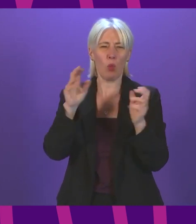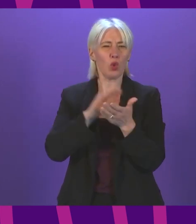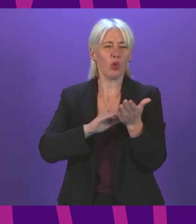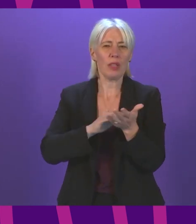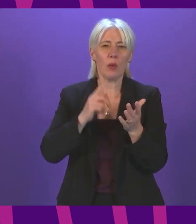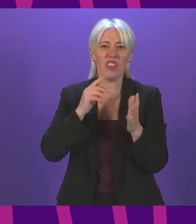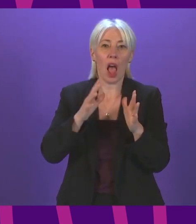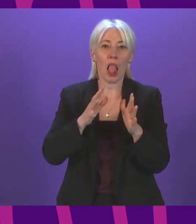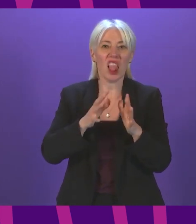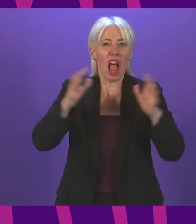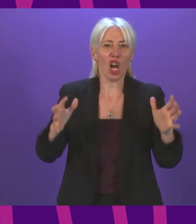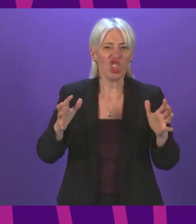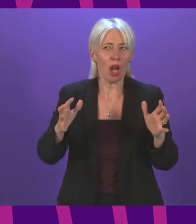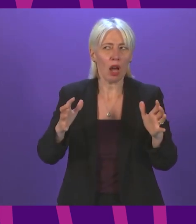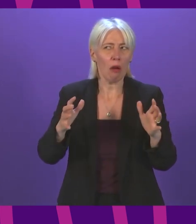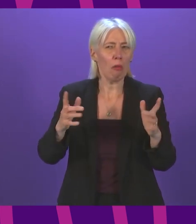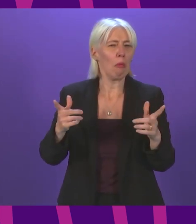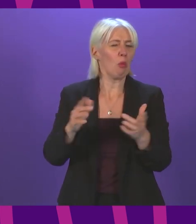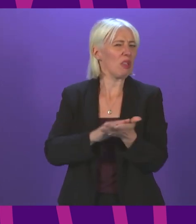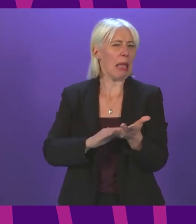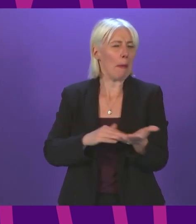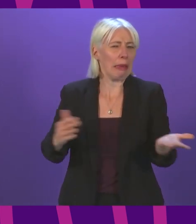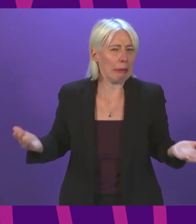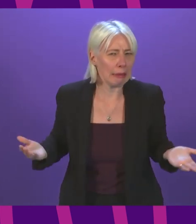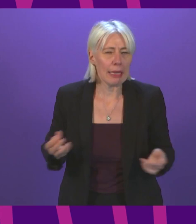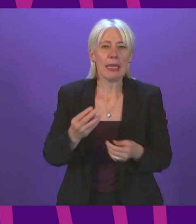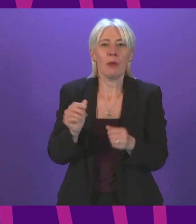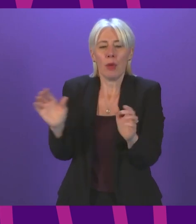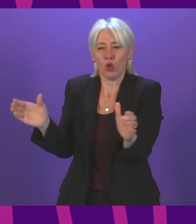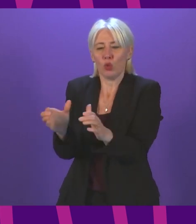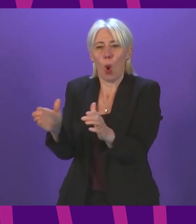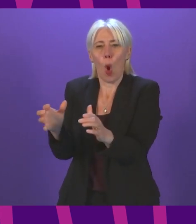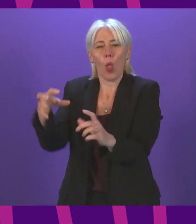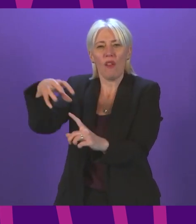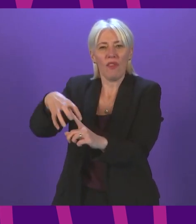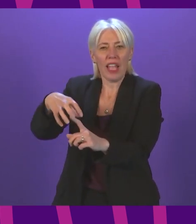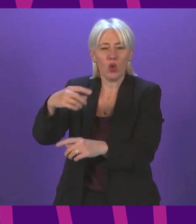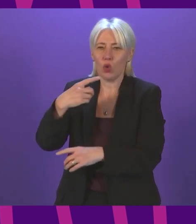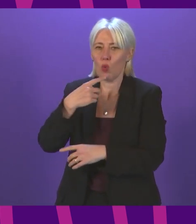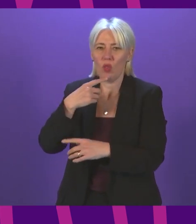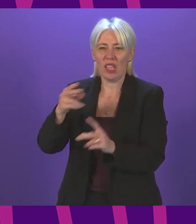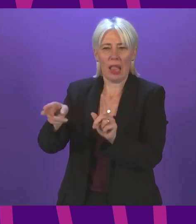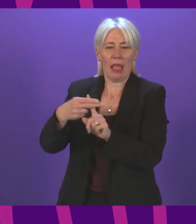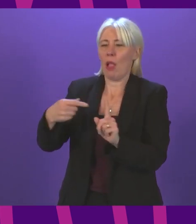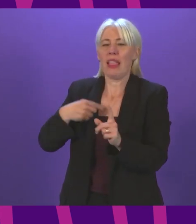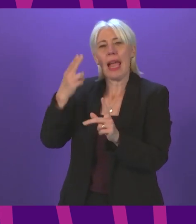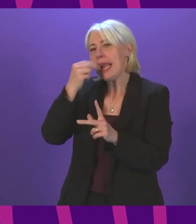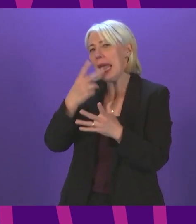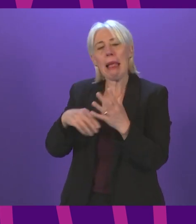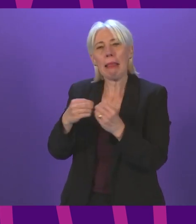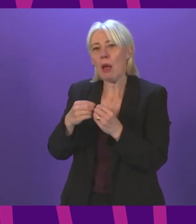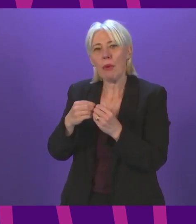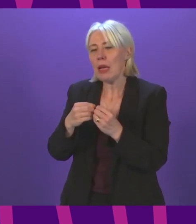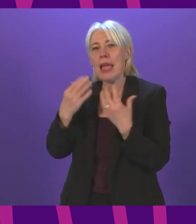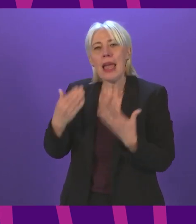that will be defined? Because based on what she has just said, it strikes me that some of those smaller venues who don't consider themselves nightclubs will have to